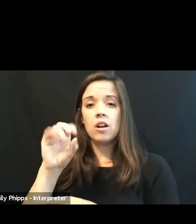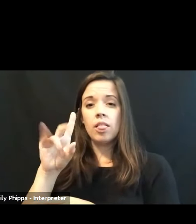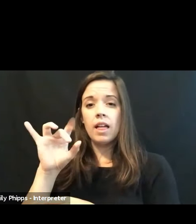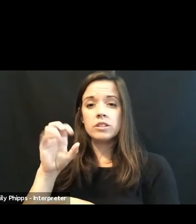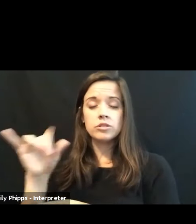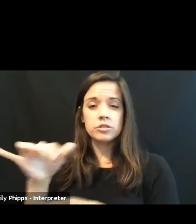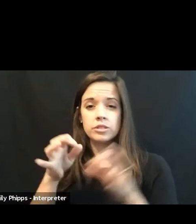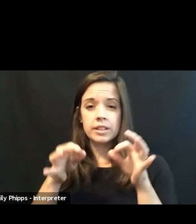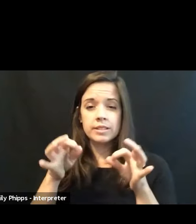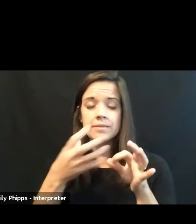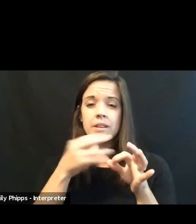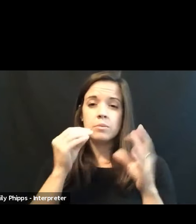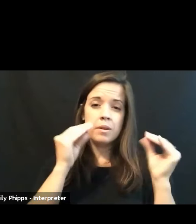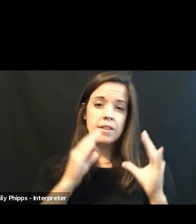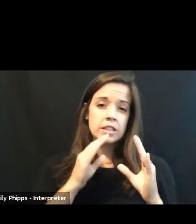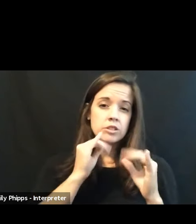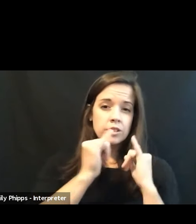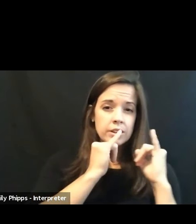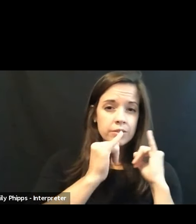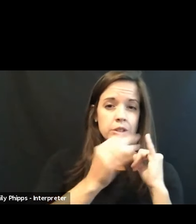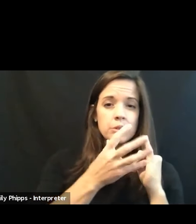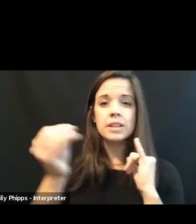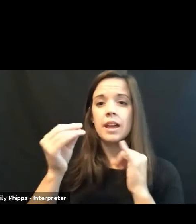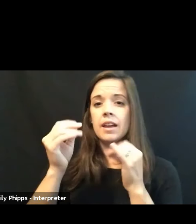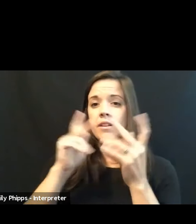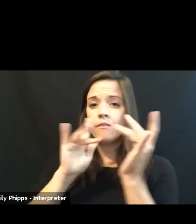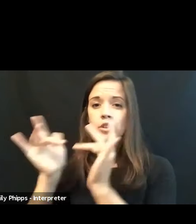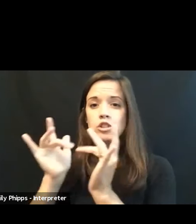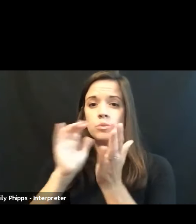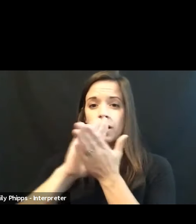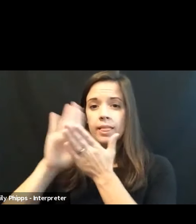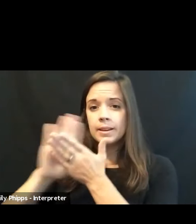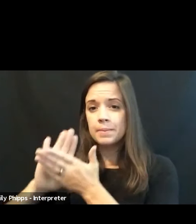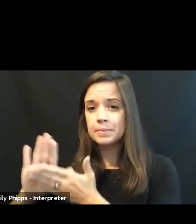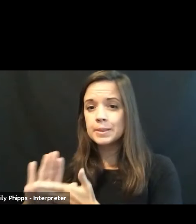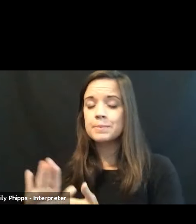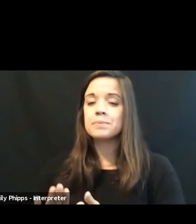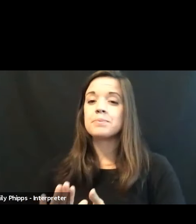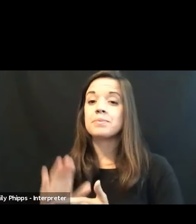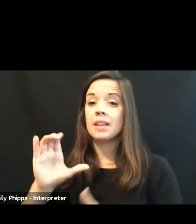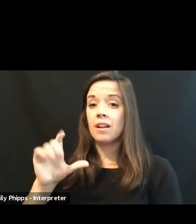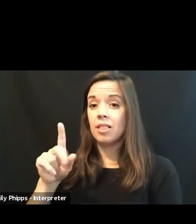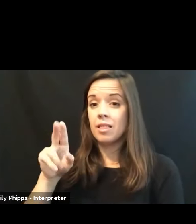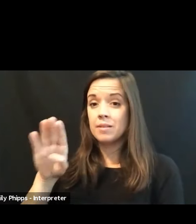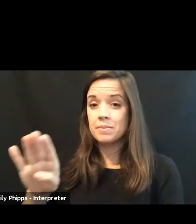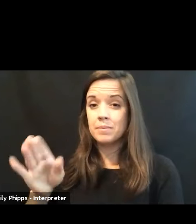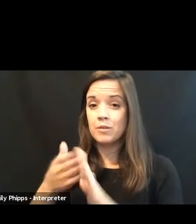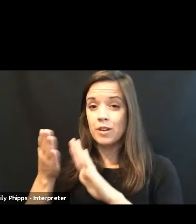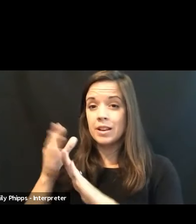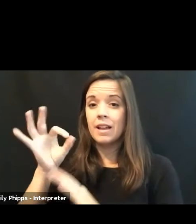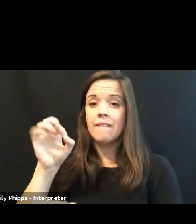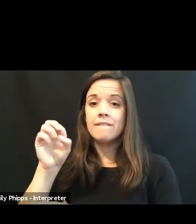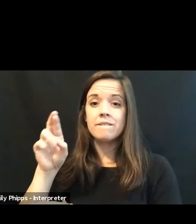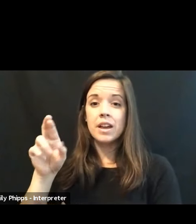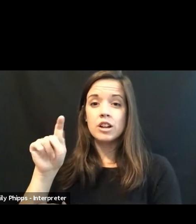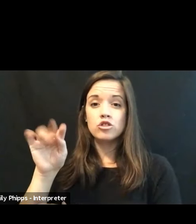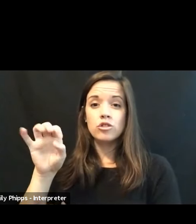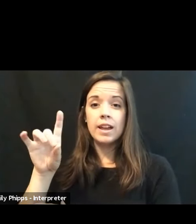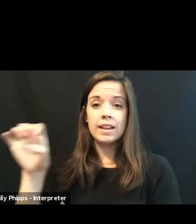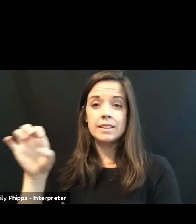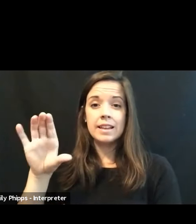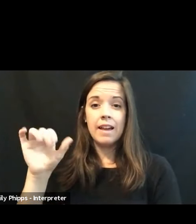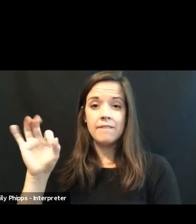professor interviews and virtual cleanups. They're the club that runs the Fair Trade Cafe. They meet on